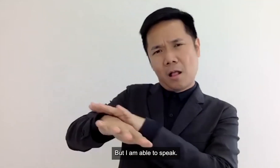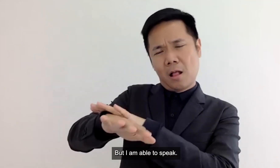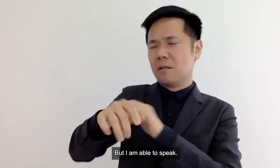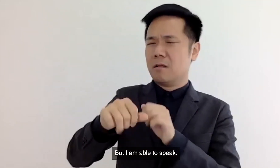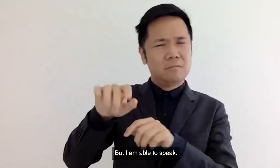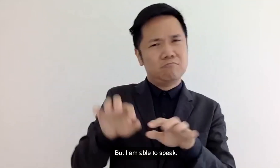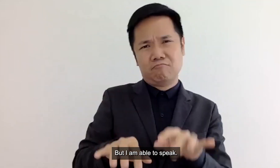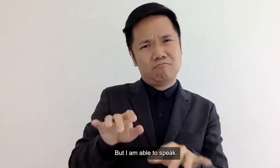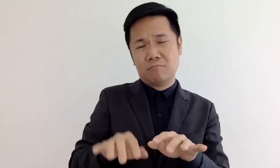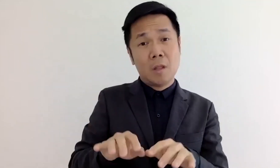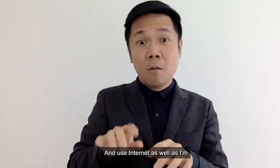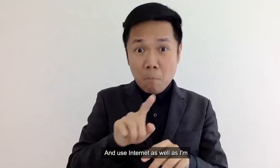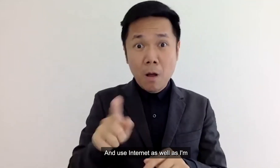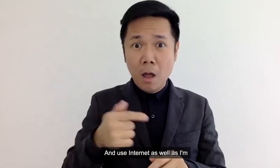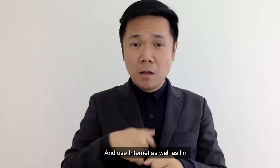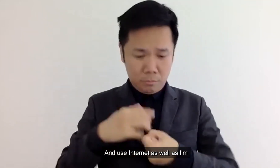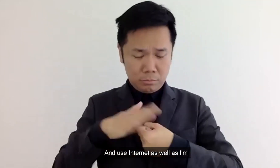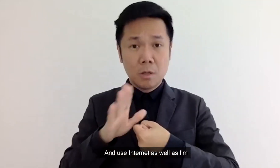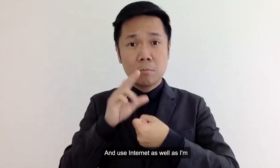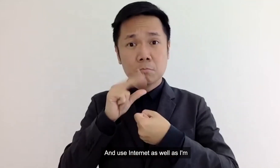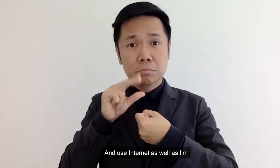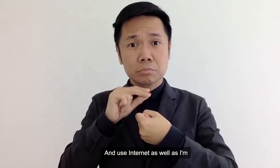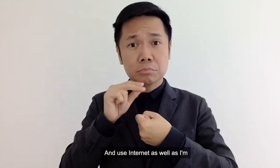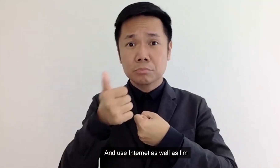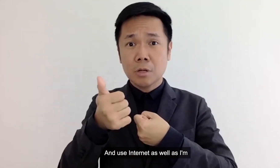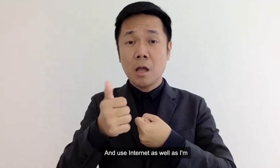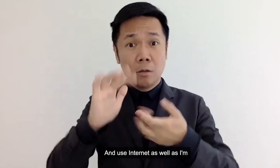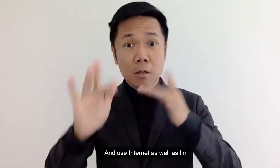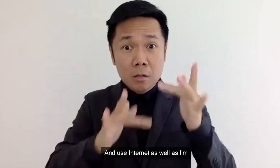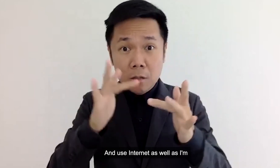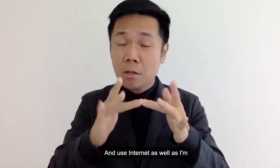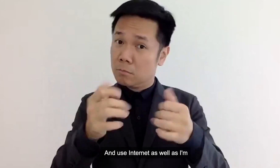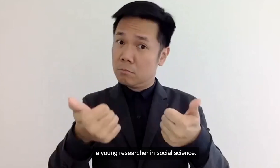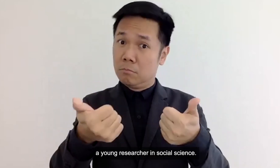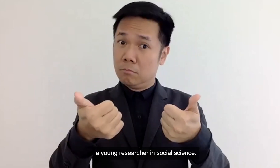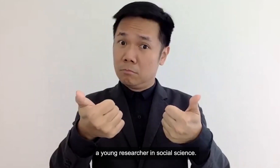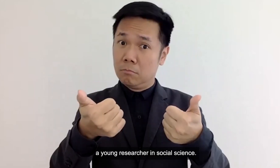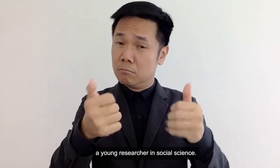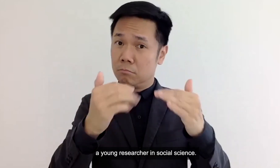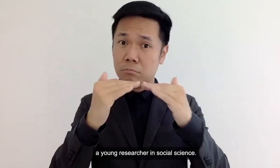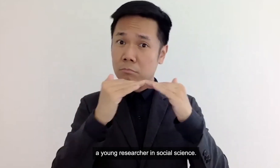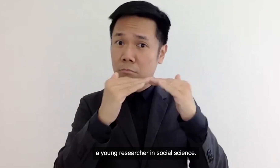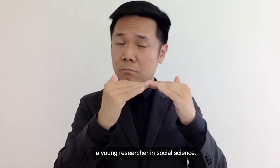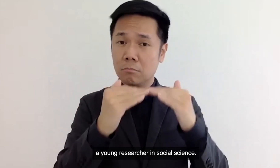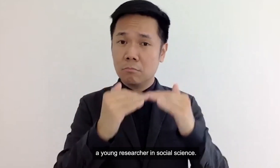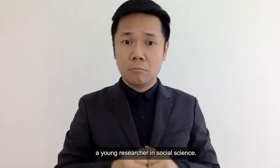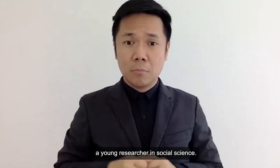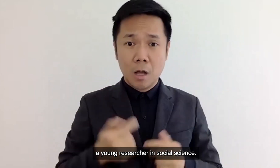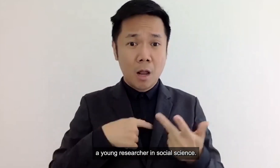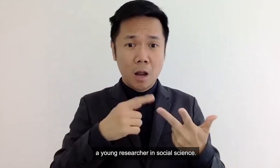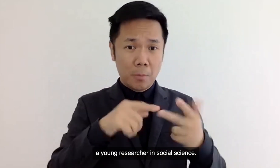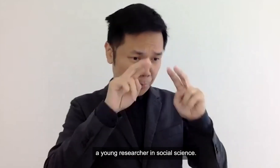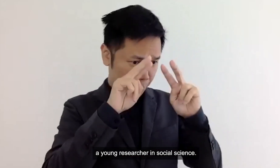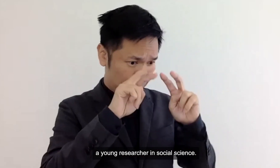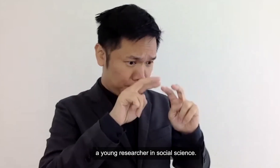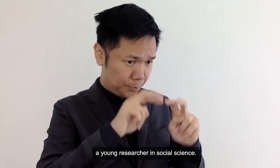i am able to speak and use internet as well as i am a i am a young researcher in